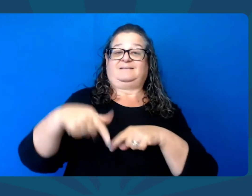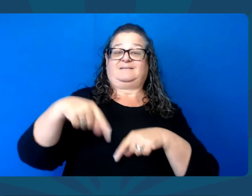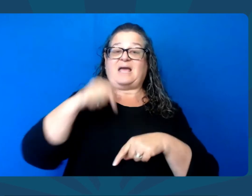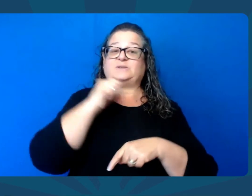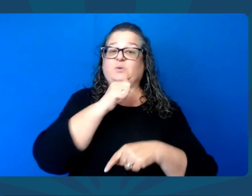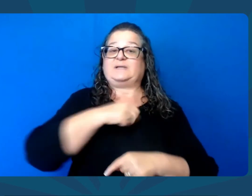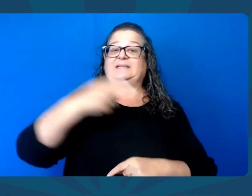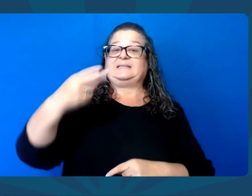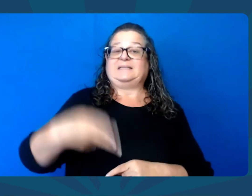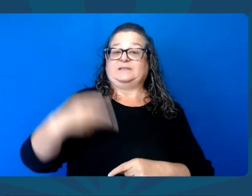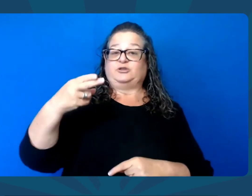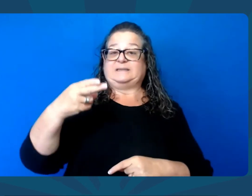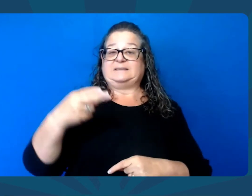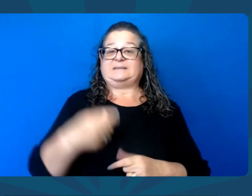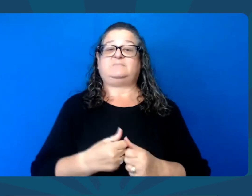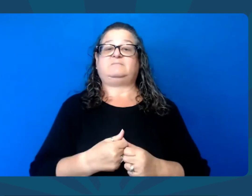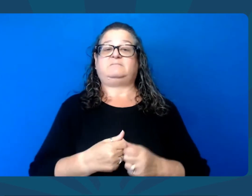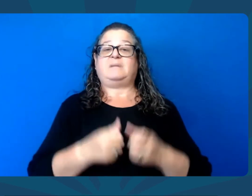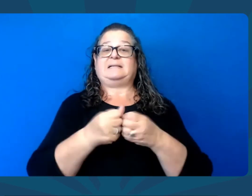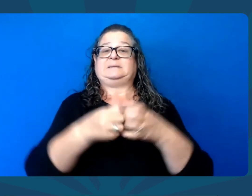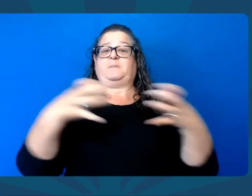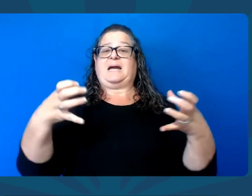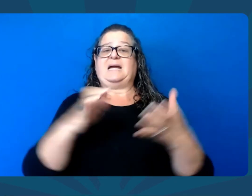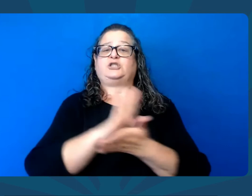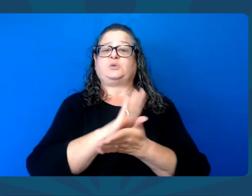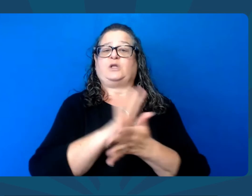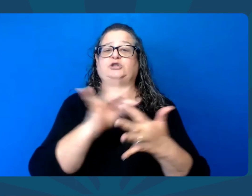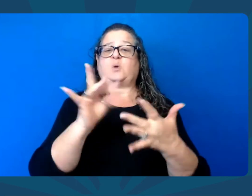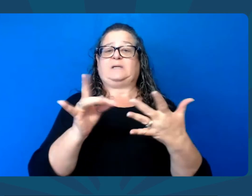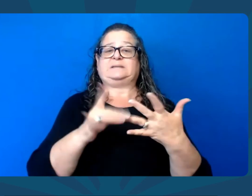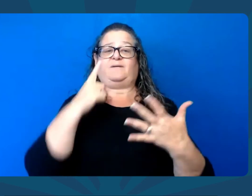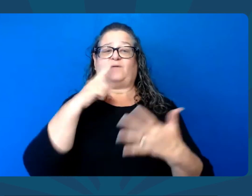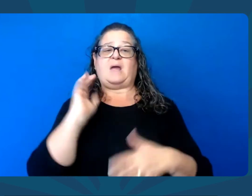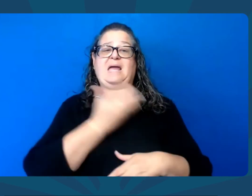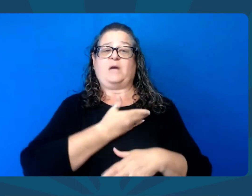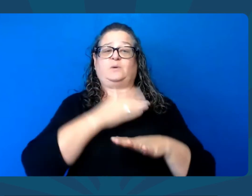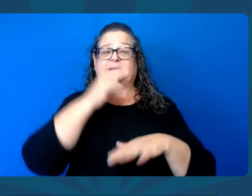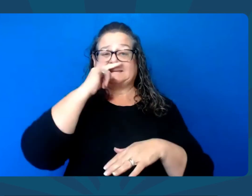We passed the largest tax cut in Arizona history.